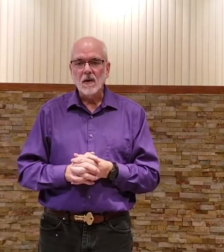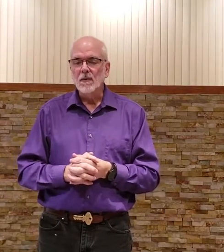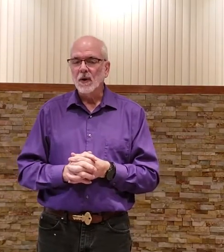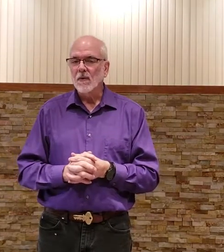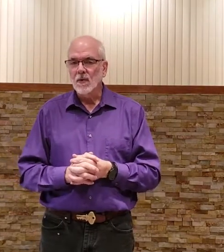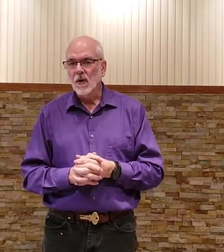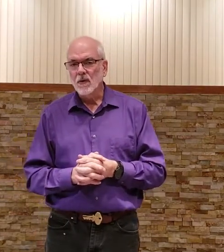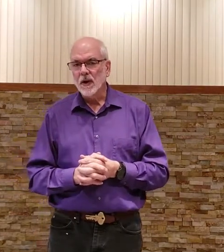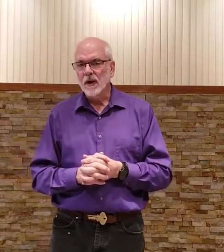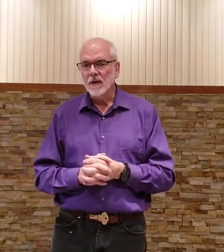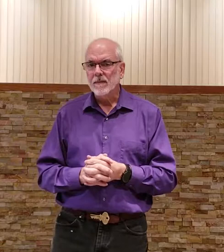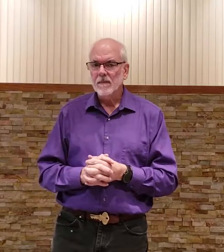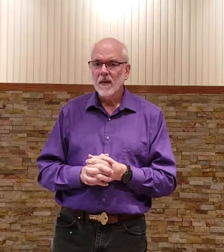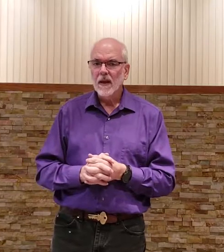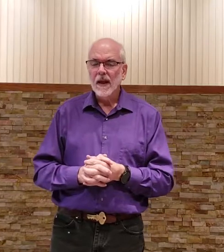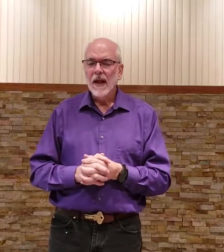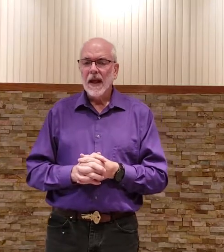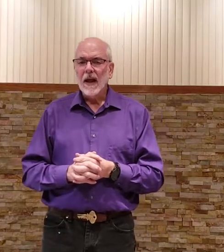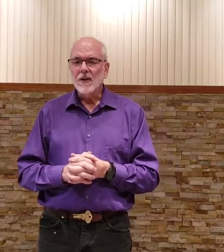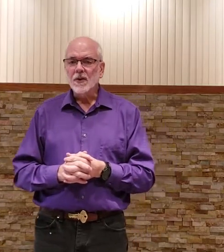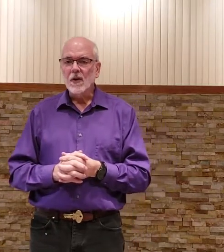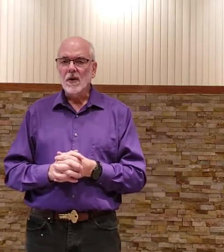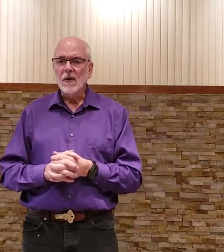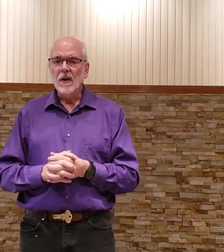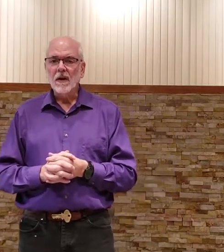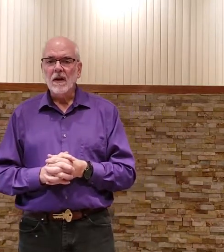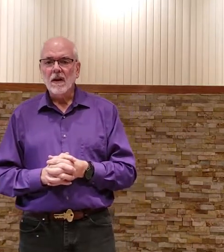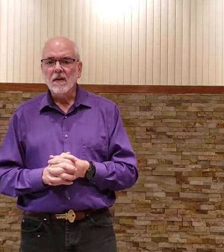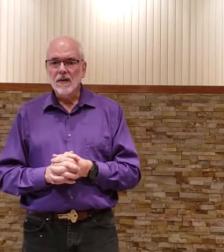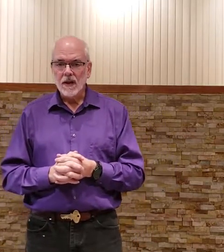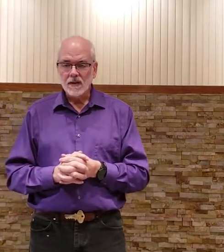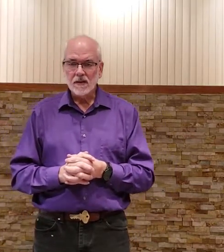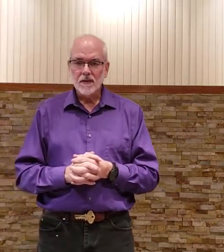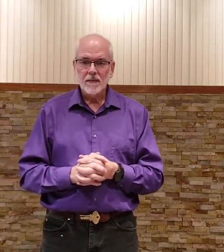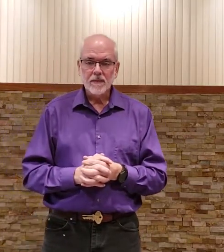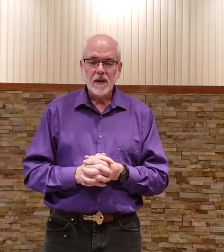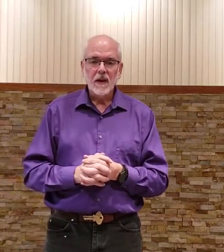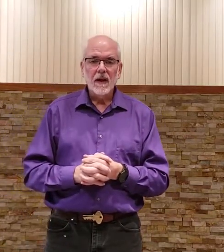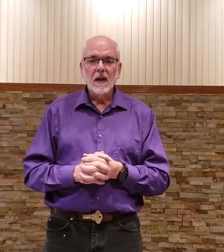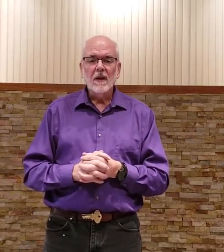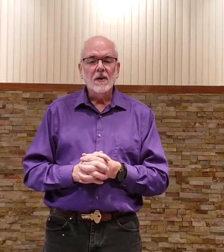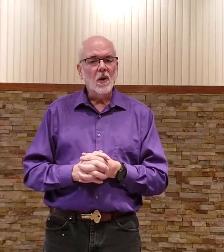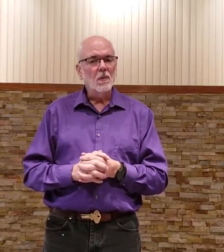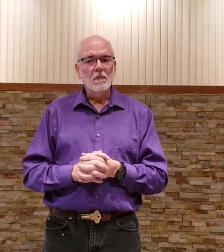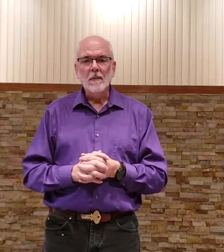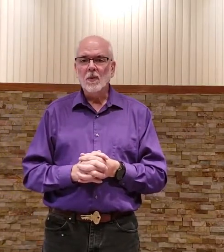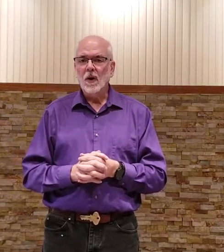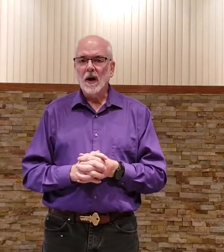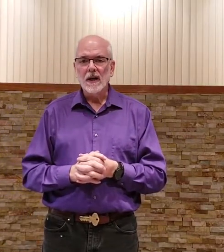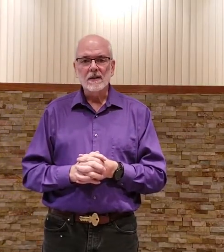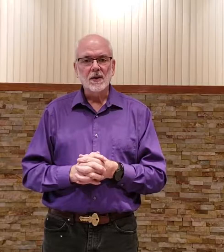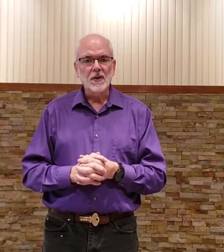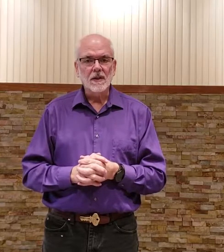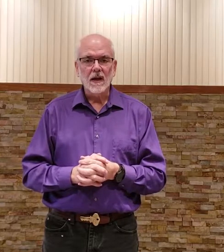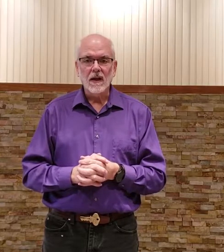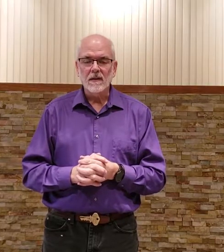over and over and over again as you're learning this don't memorize your signs